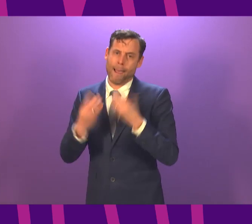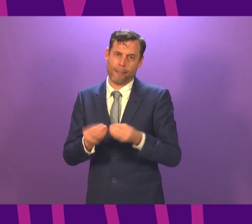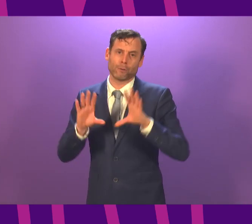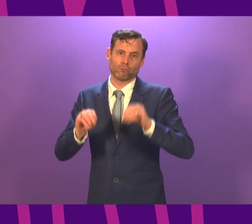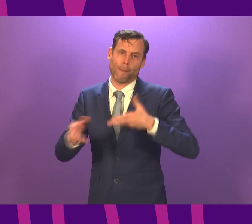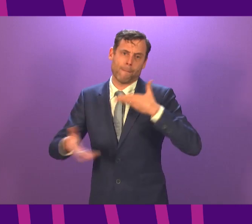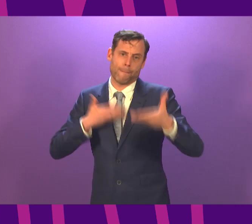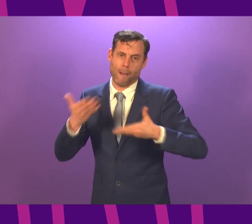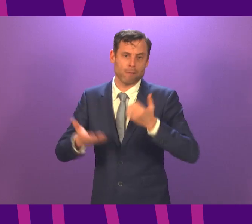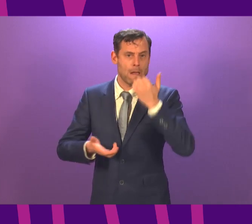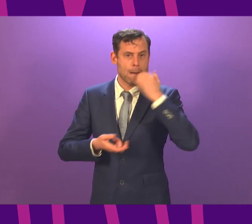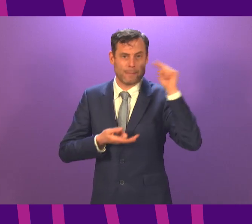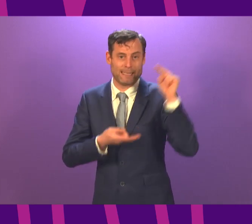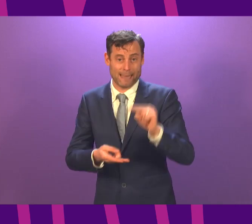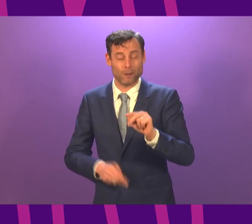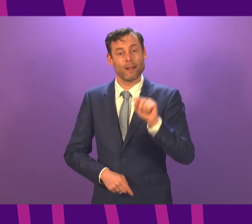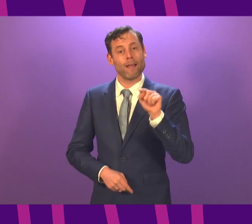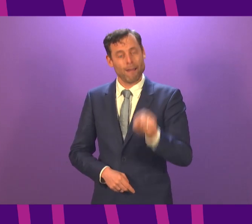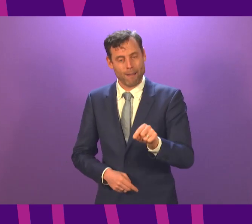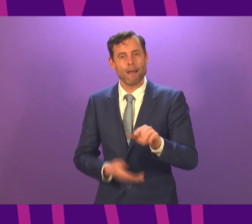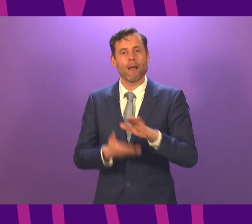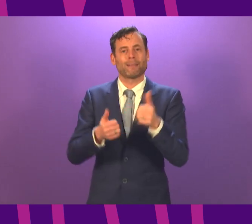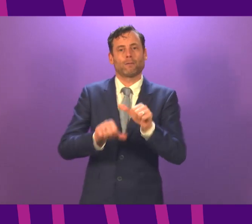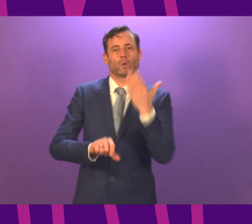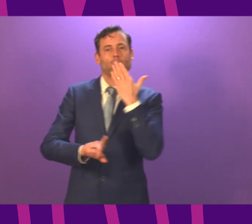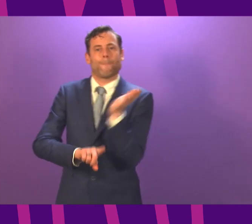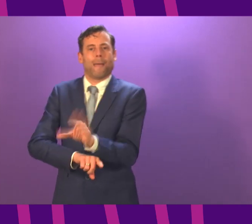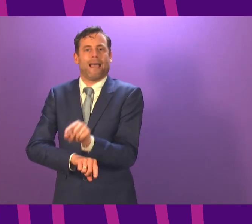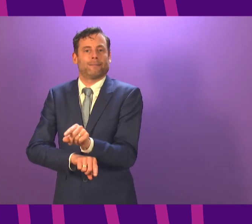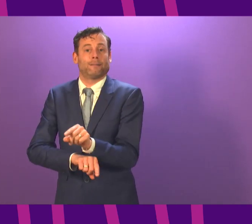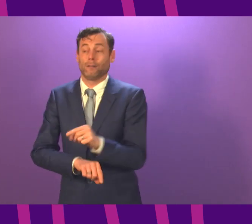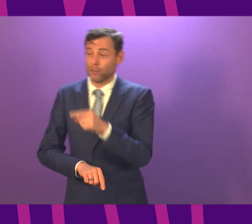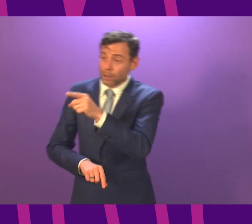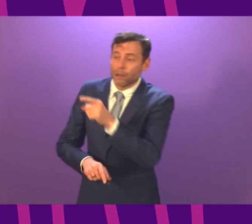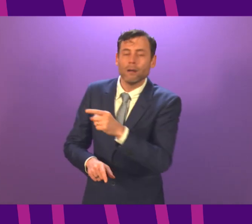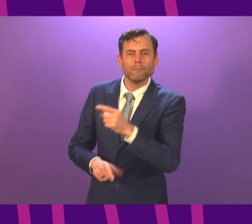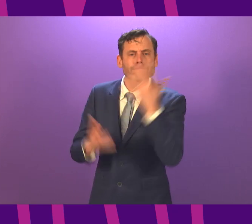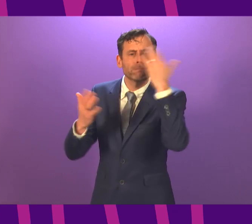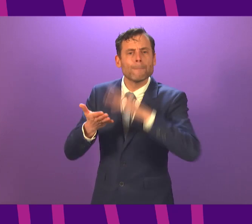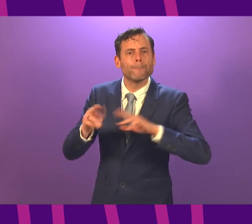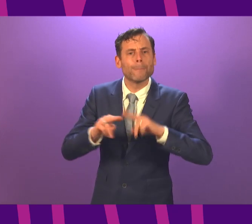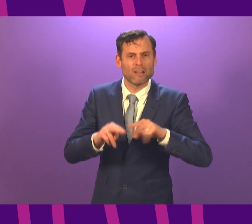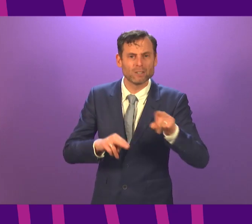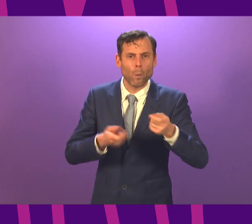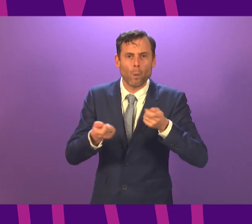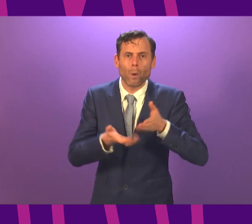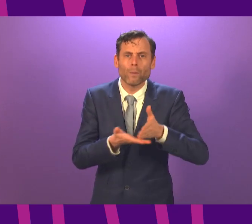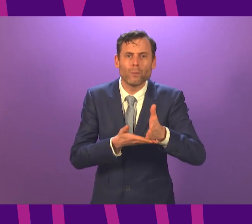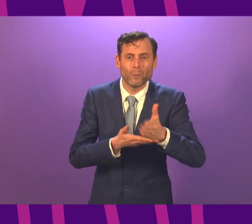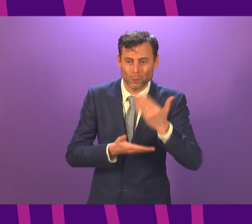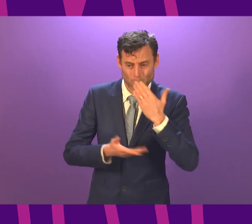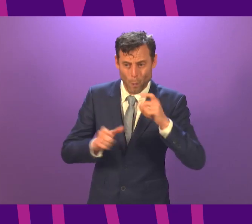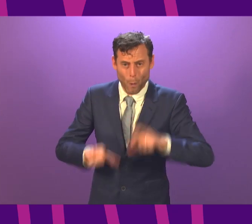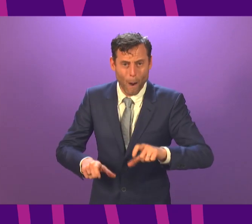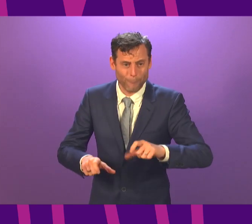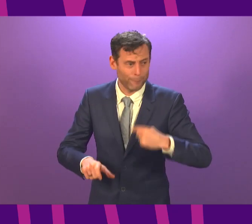open. And very briefly, I agree with them that we need a package of support for parents over this next period. The government will play a part in that. We will work with